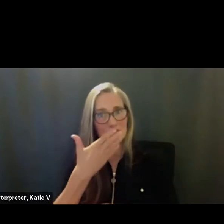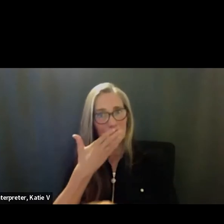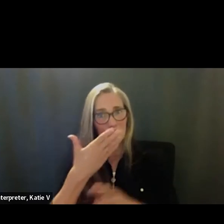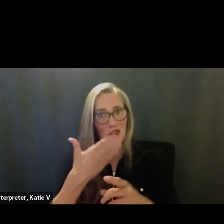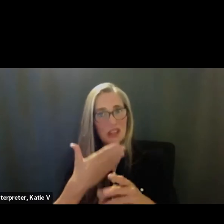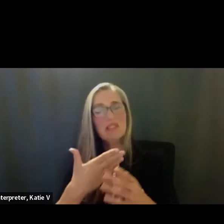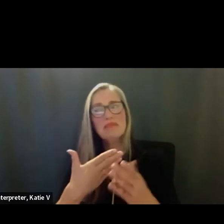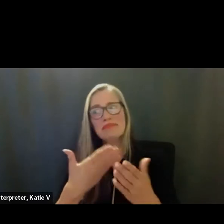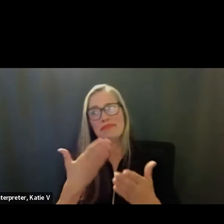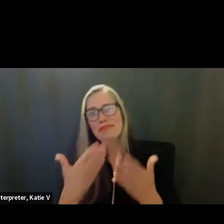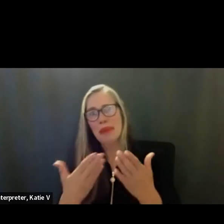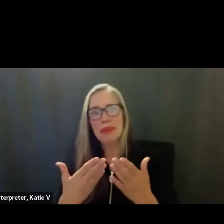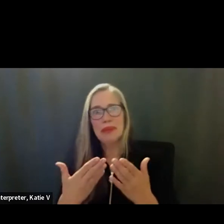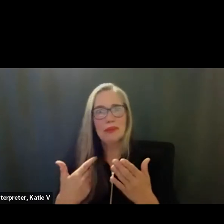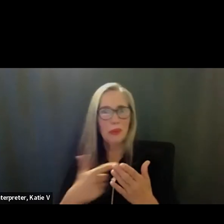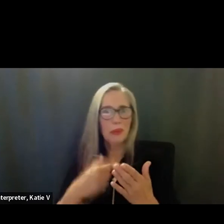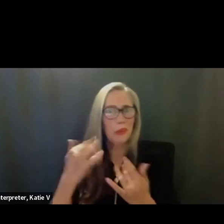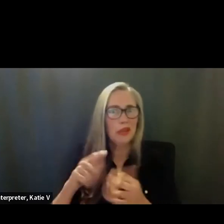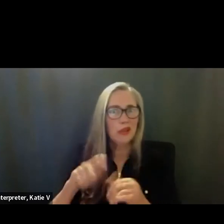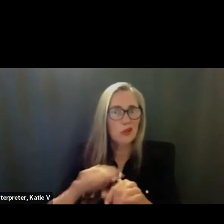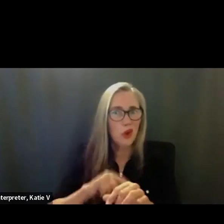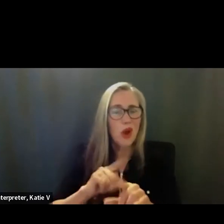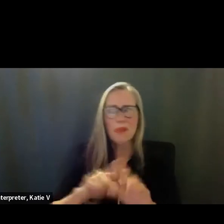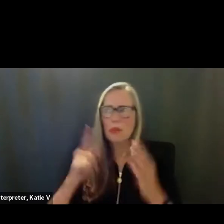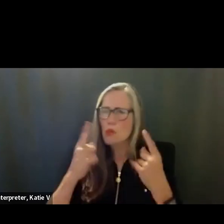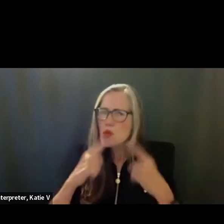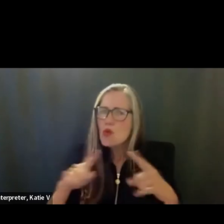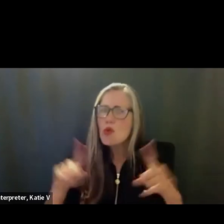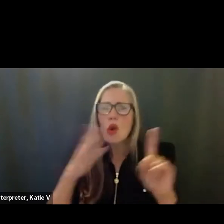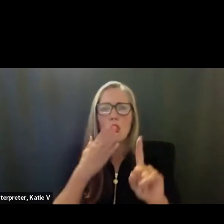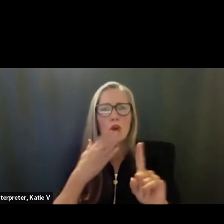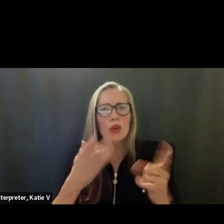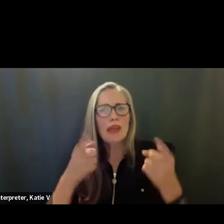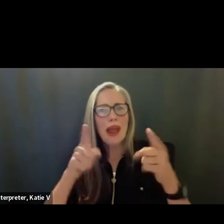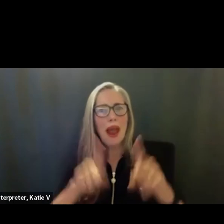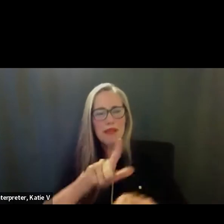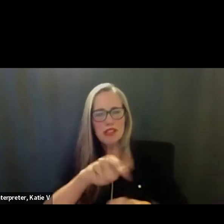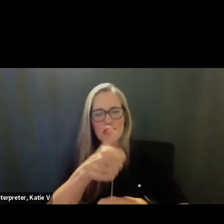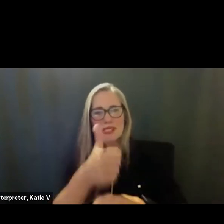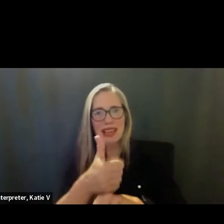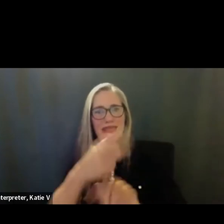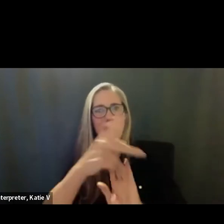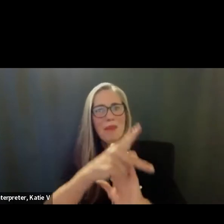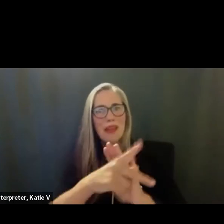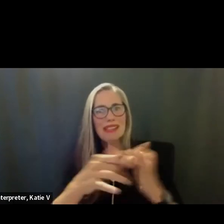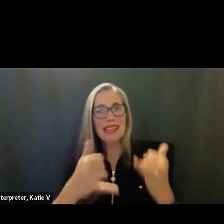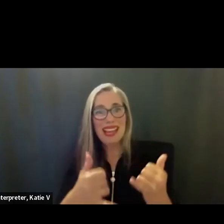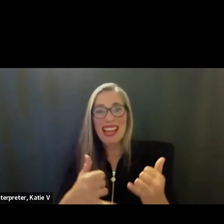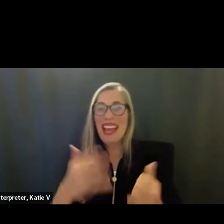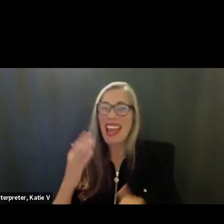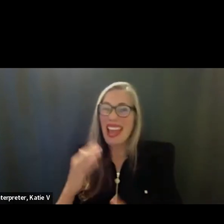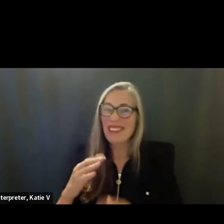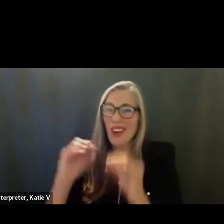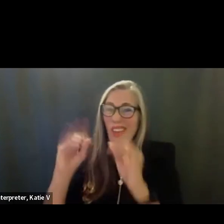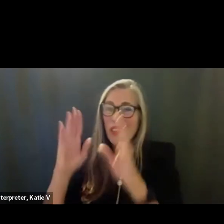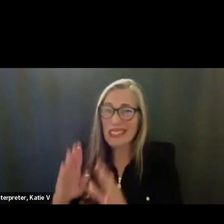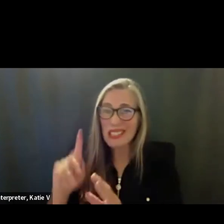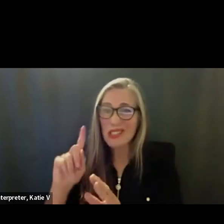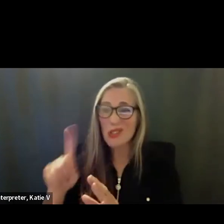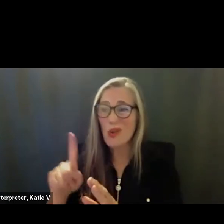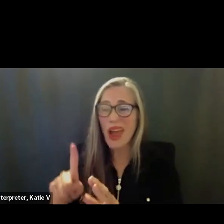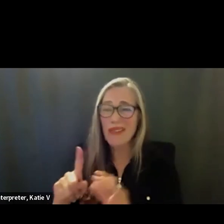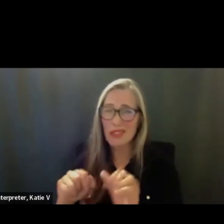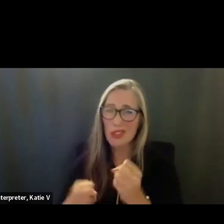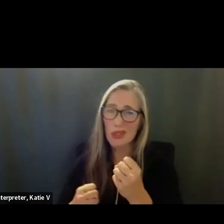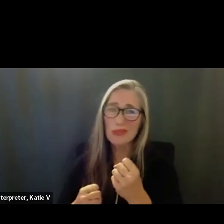perhaps overdue policy. So congrats to this team and for all of the teachers who are implementing it, which is the hard part. And I just wanted